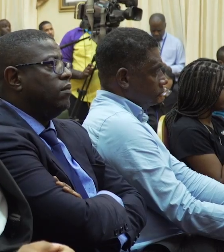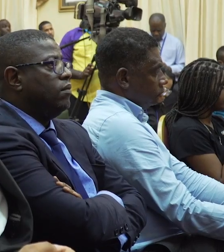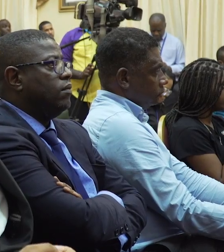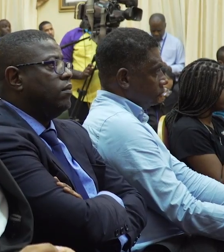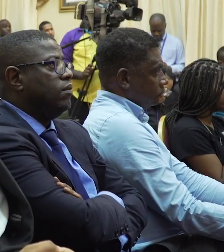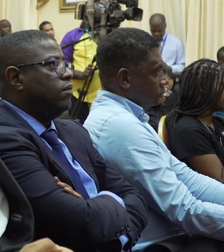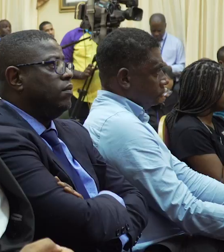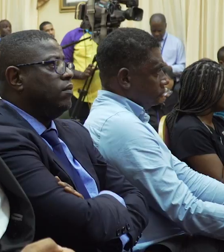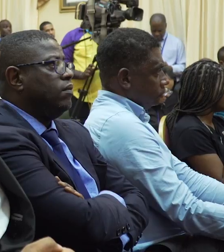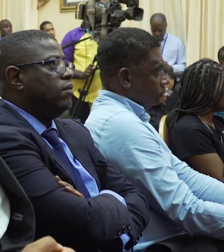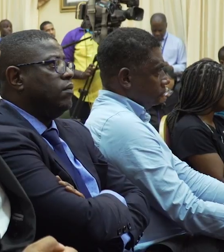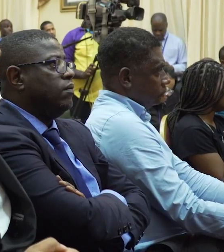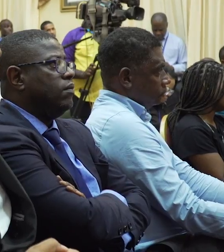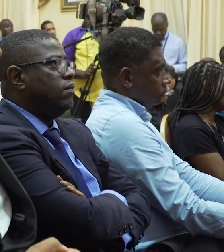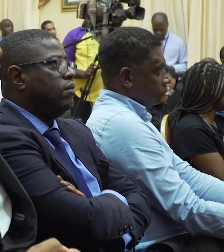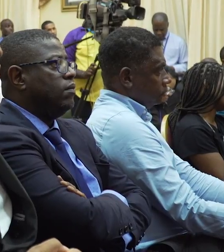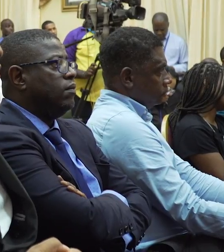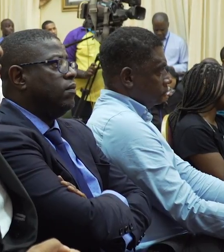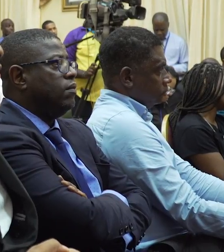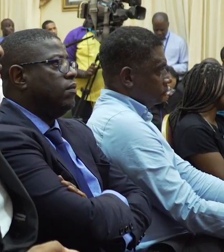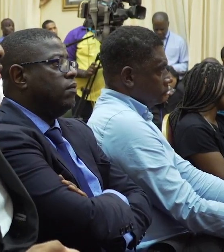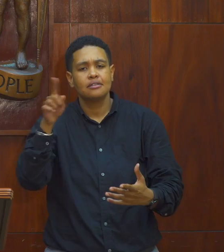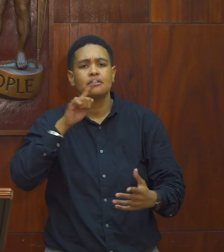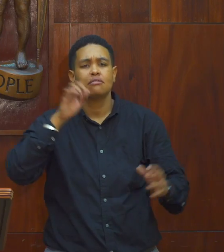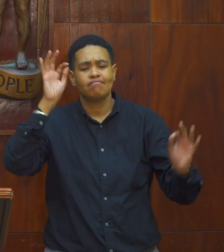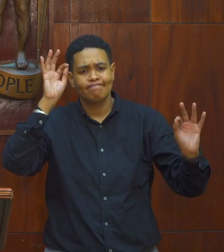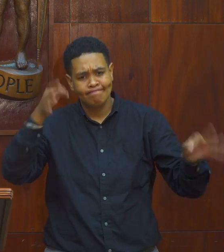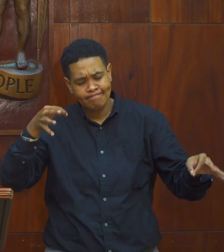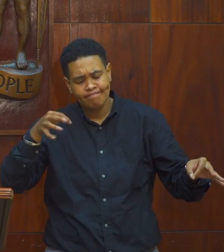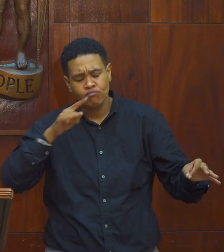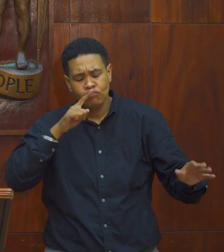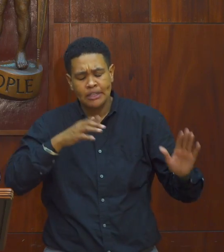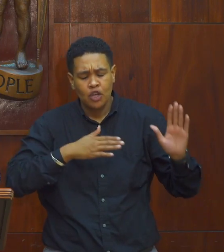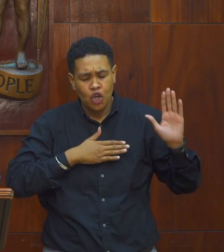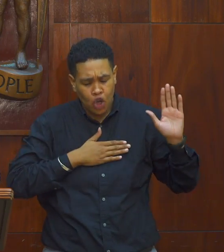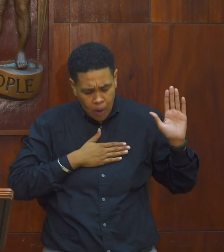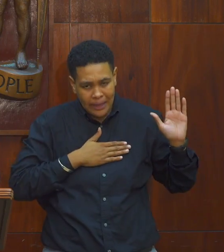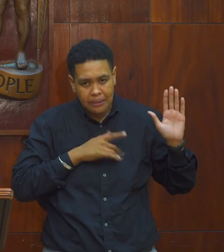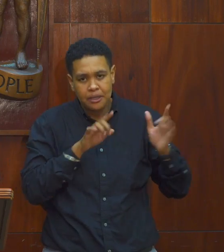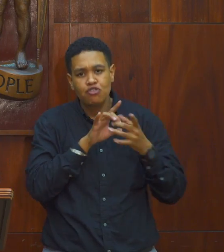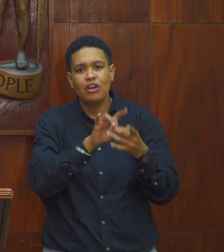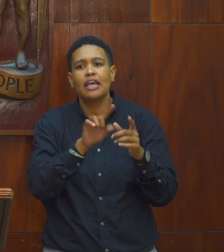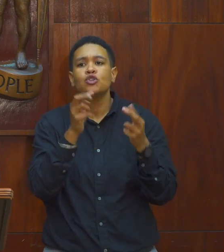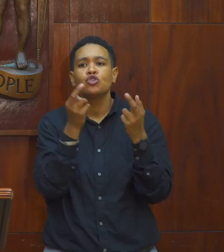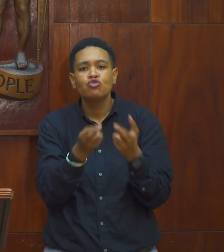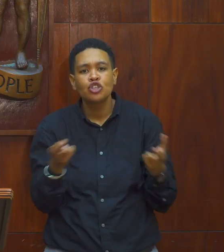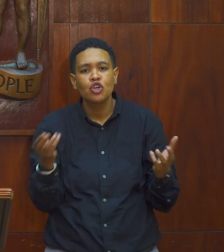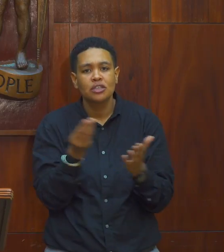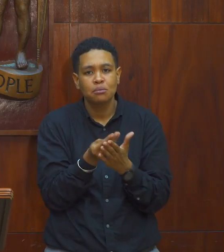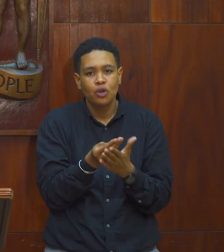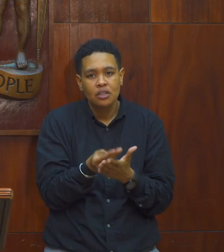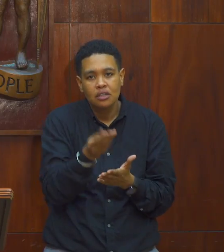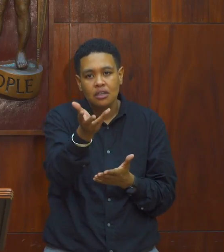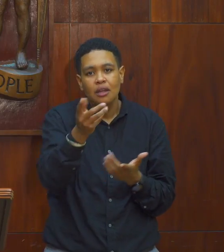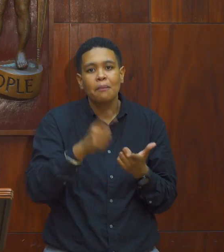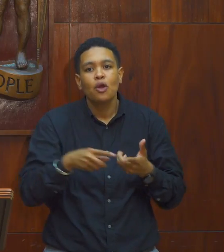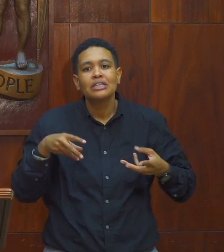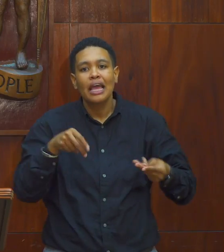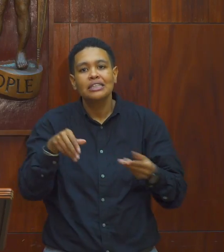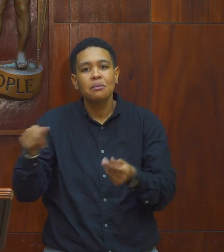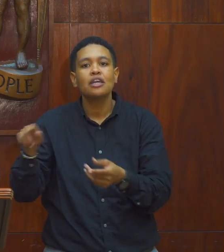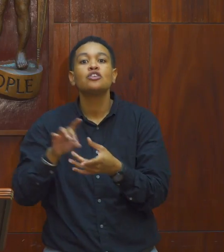The government has signaled its absolute commitment in terms of resource allocation and expenditure